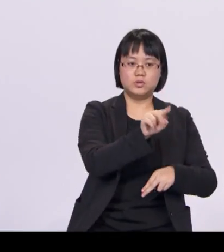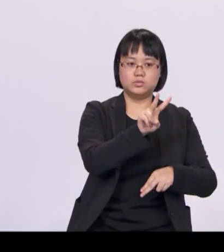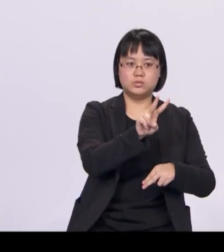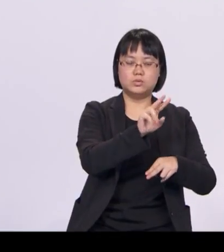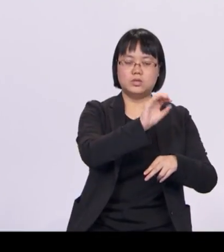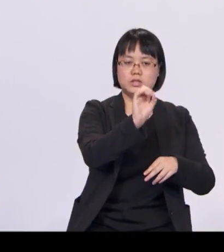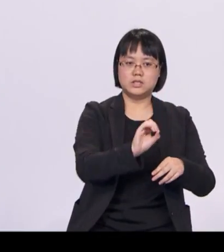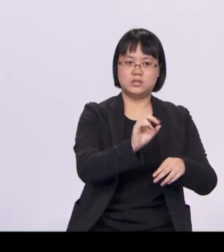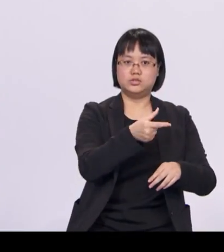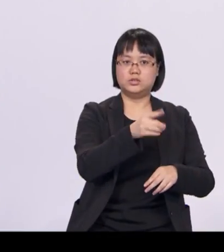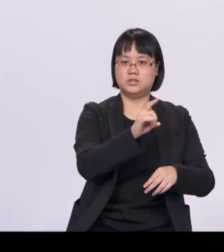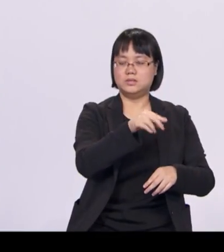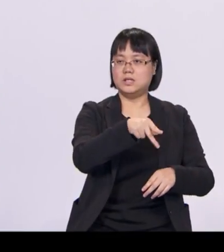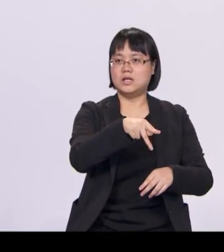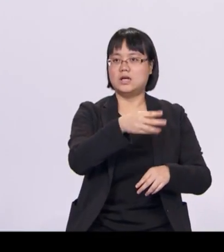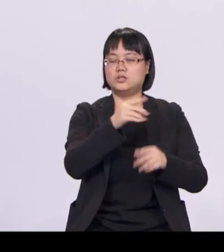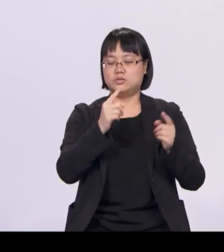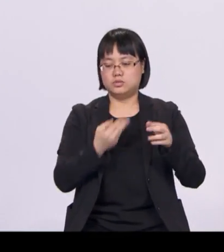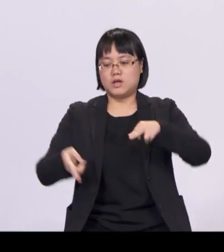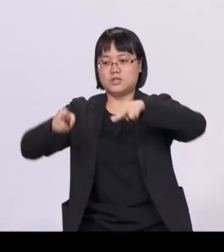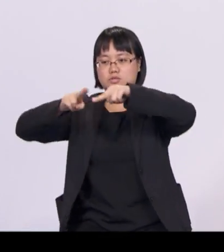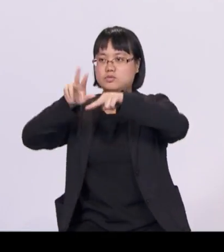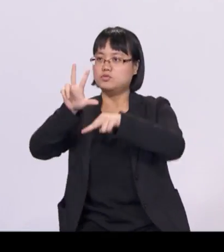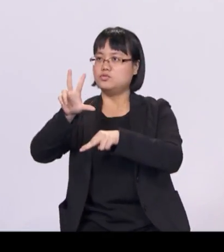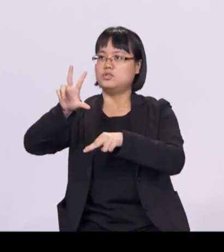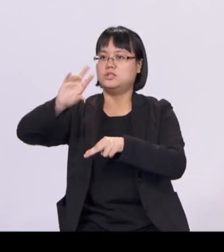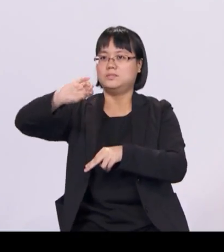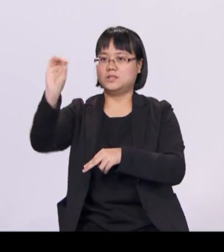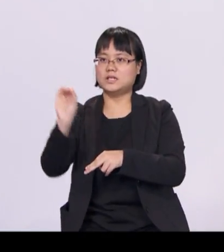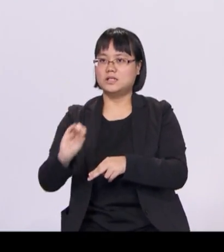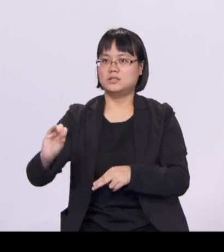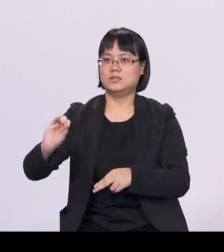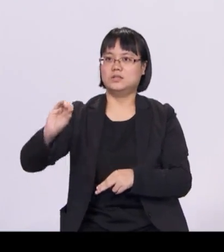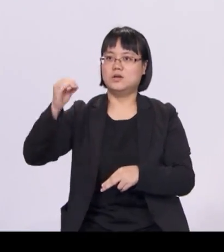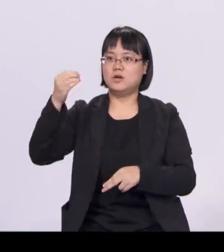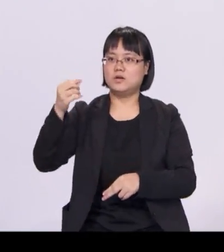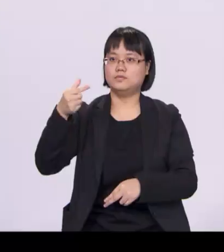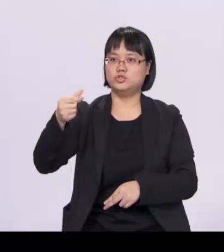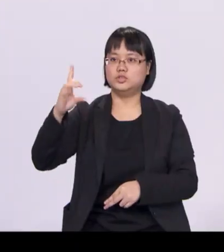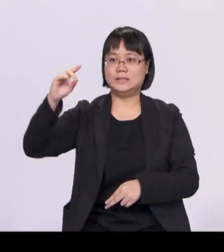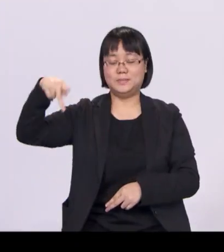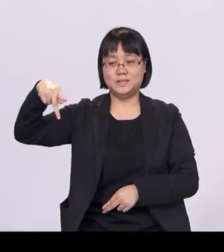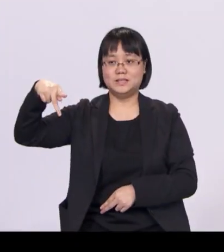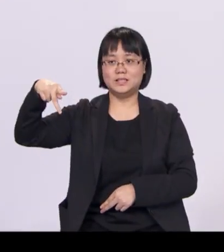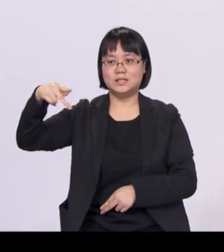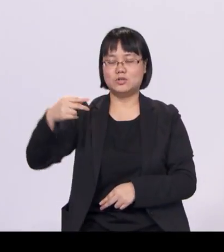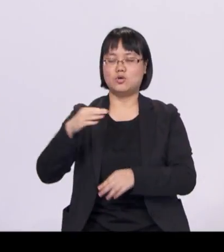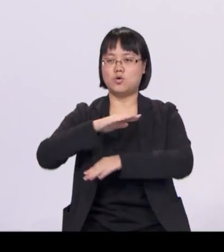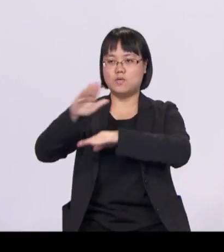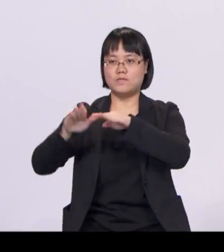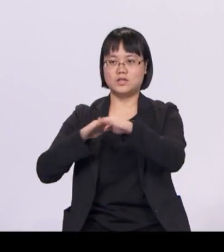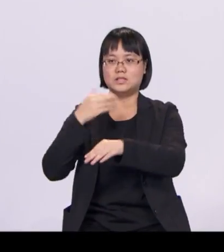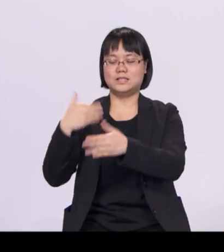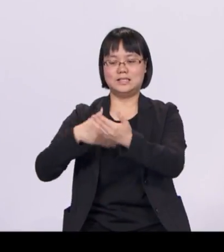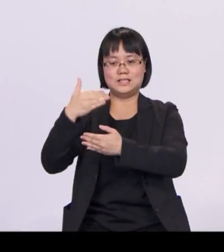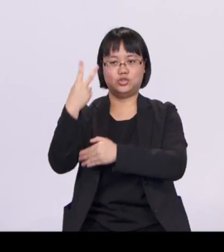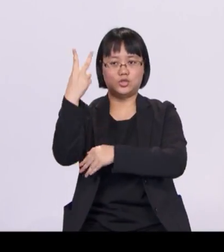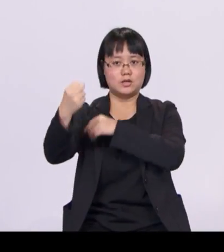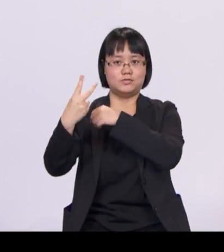to almost 3% of GDP over the next decade. This is an increase of nearly